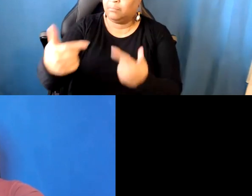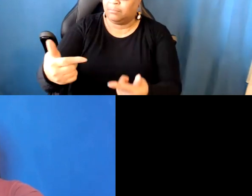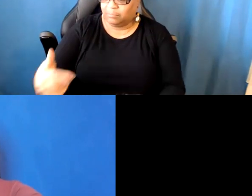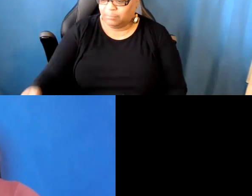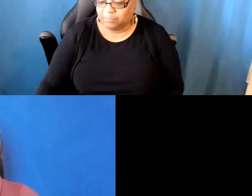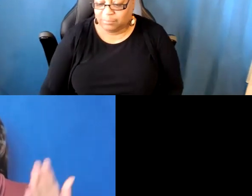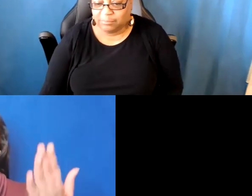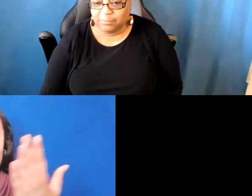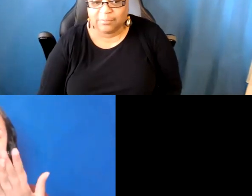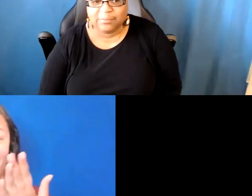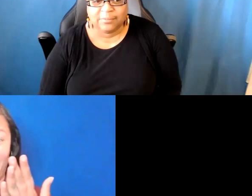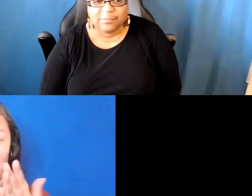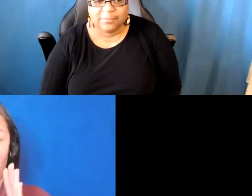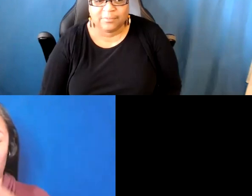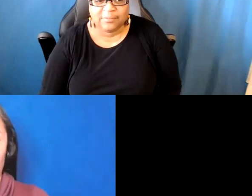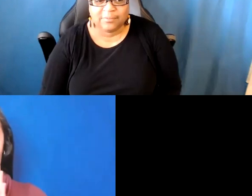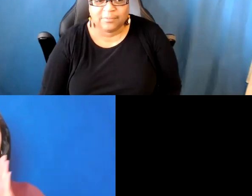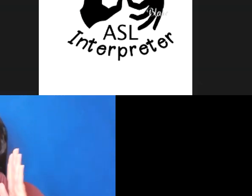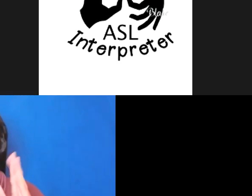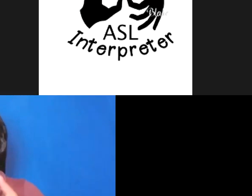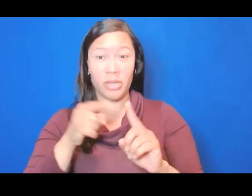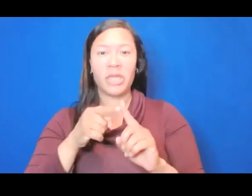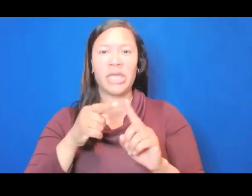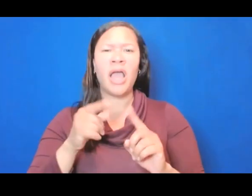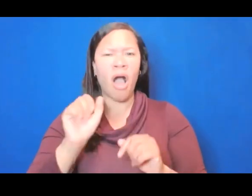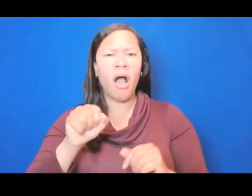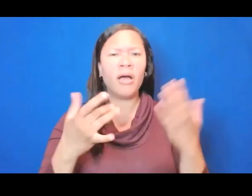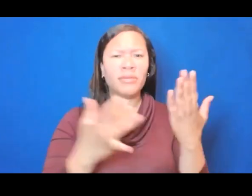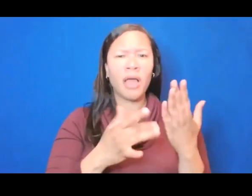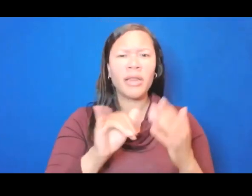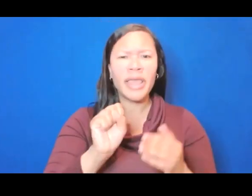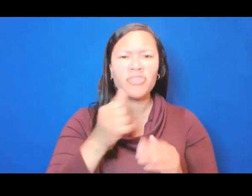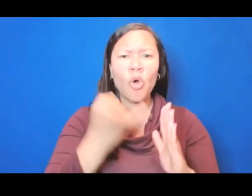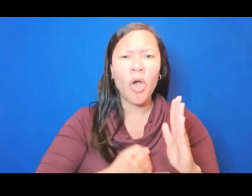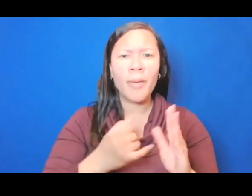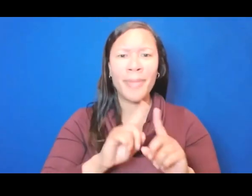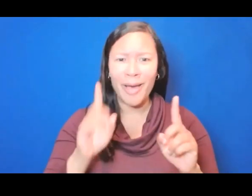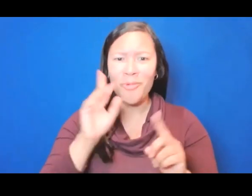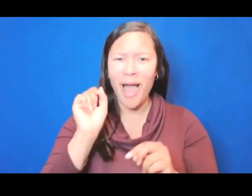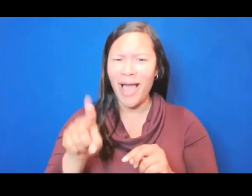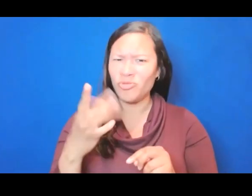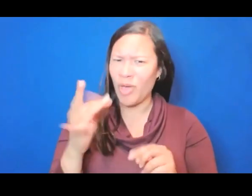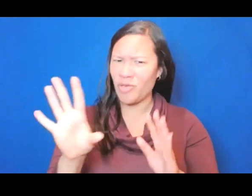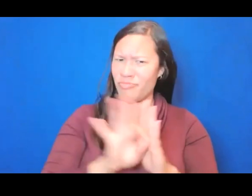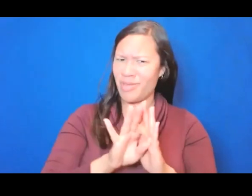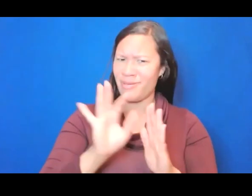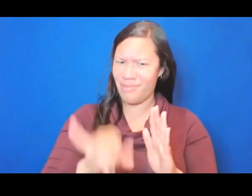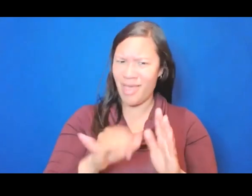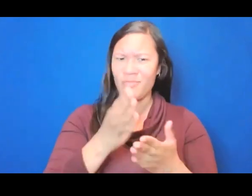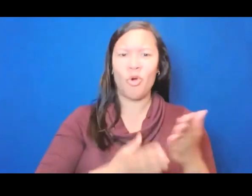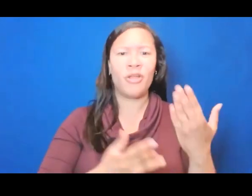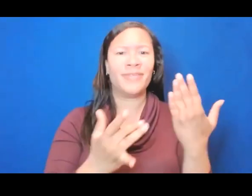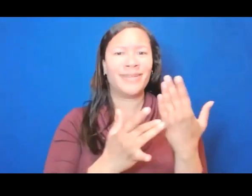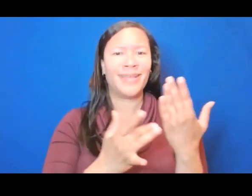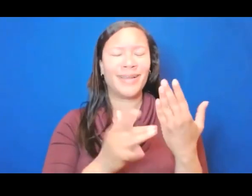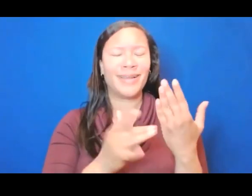art. We do want to understand, though, why you are proposing this piece of technology as art. What is the work doing that has to do